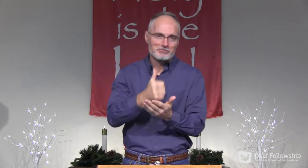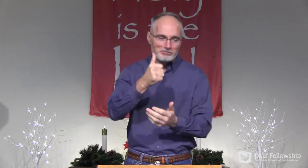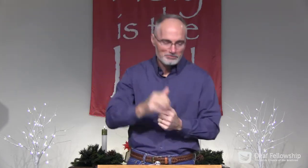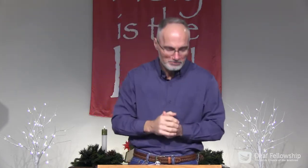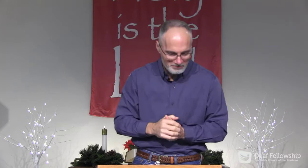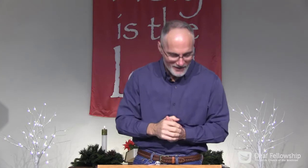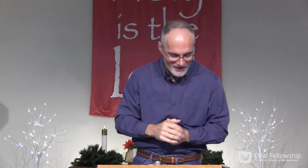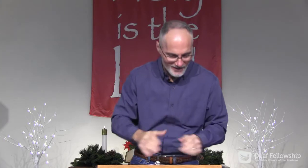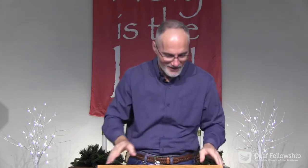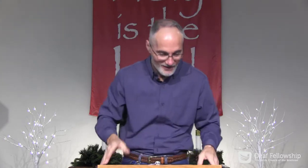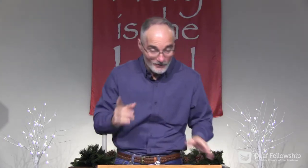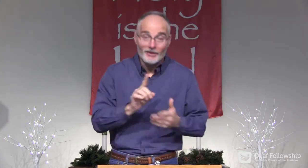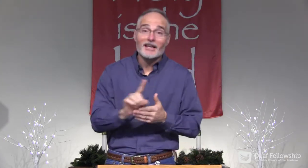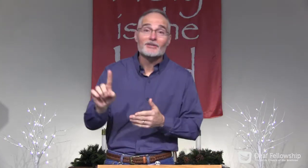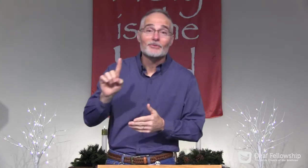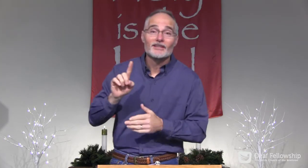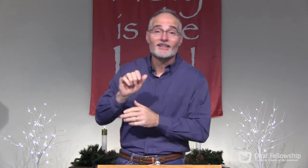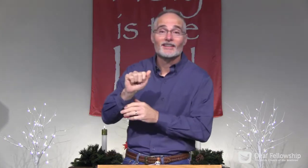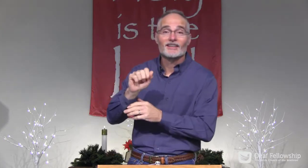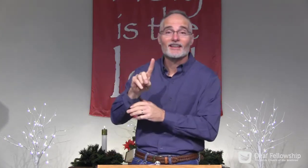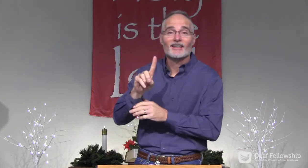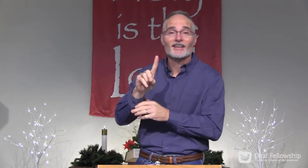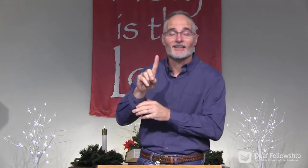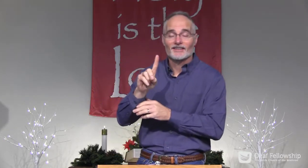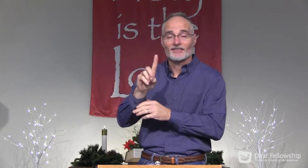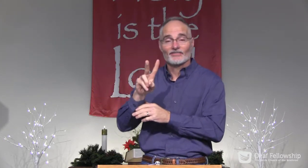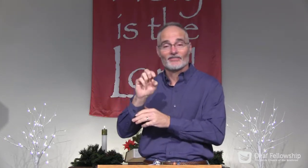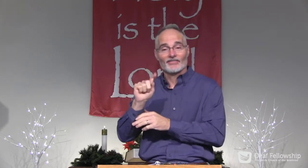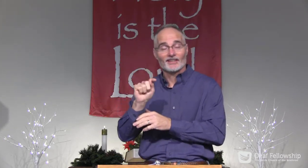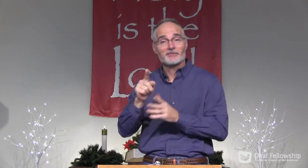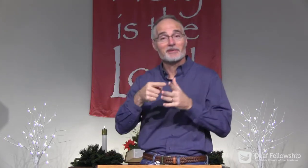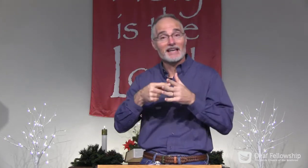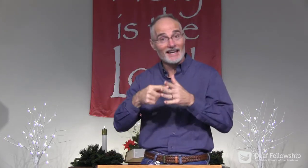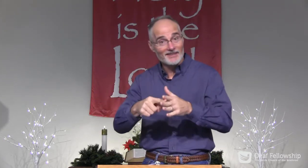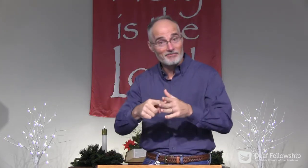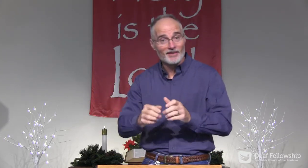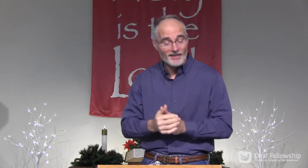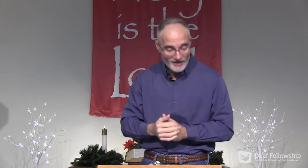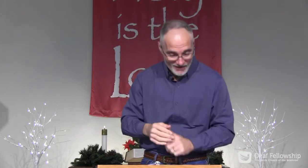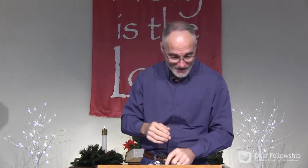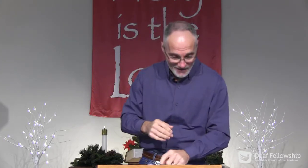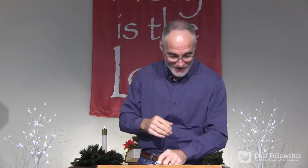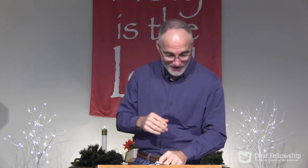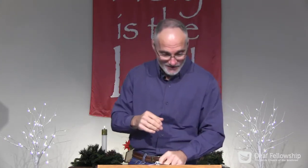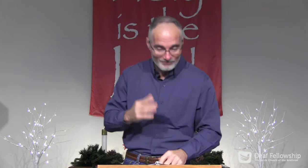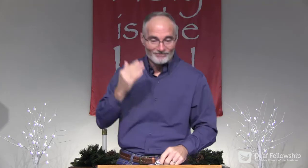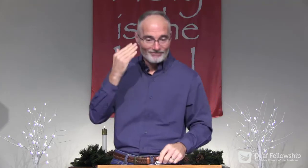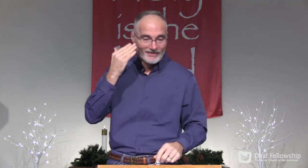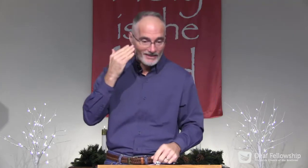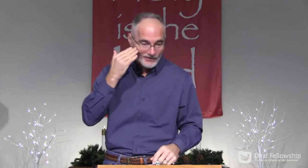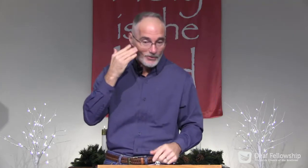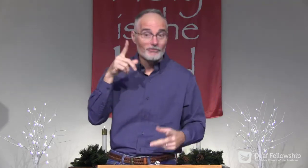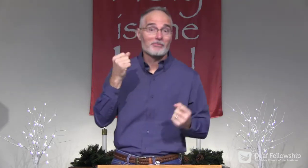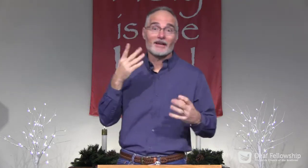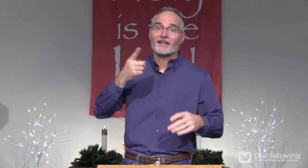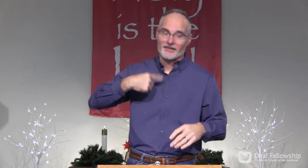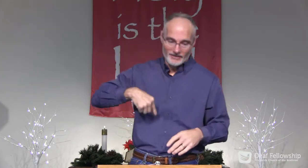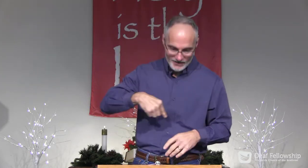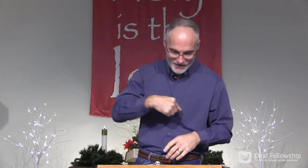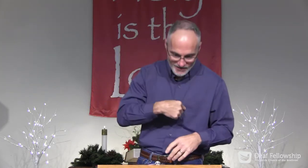honor you, Lord. In Jesus' name, amen. So last week, Advent began, and